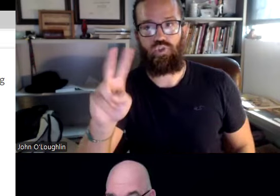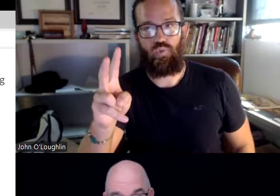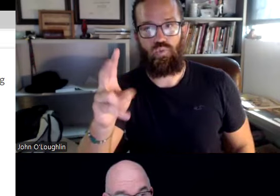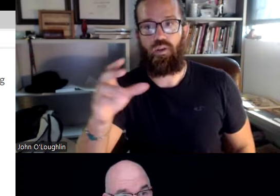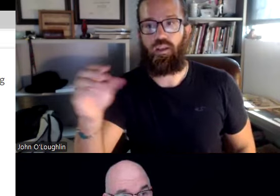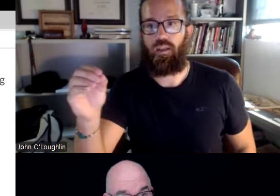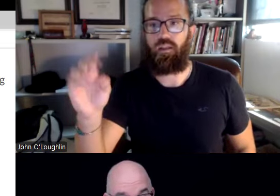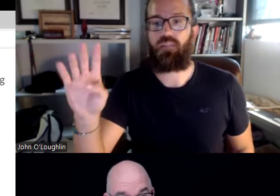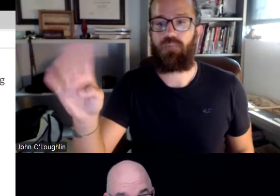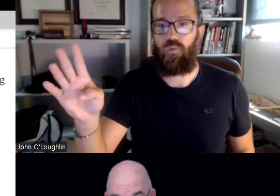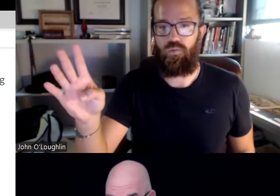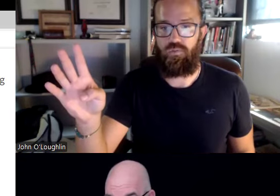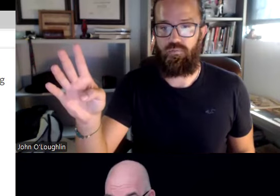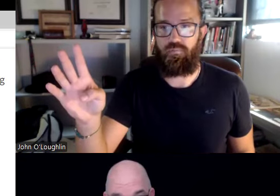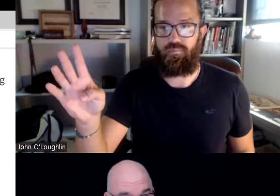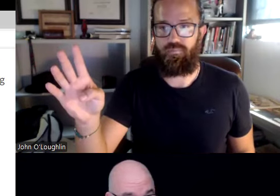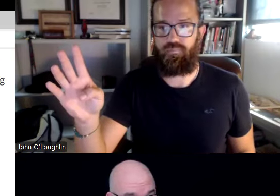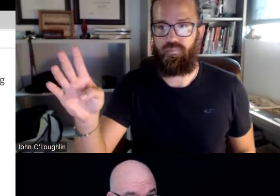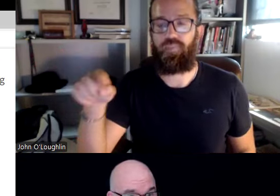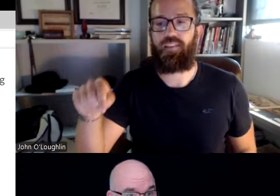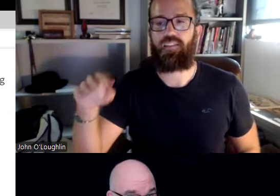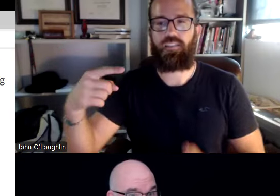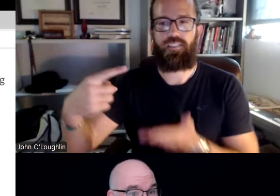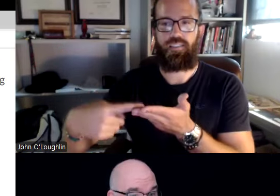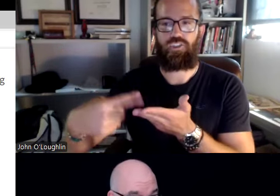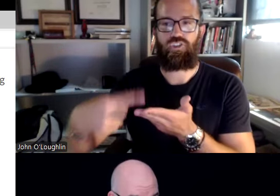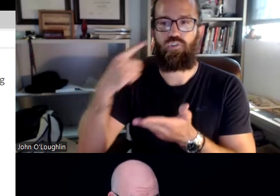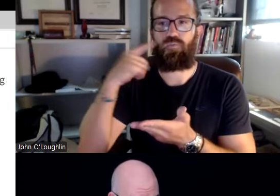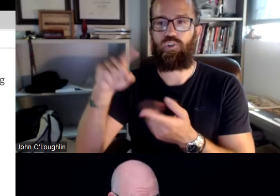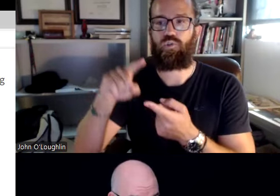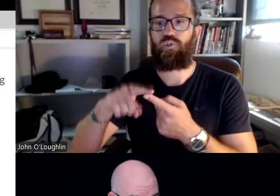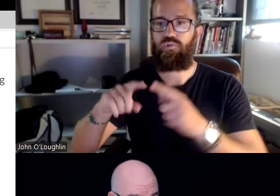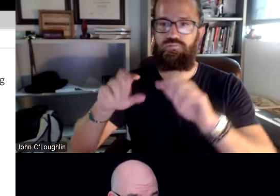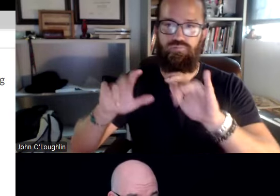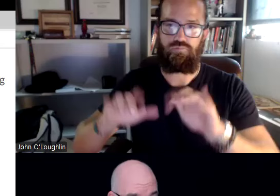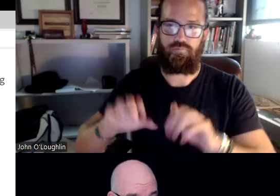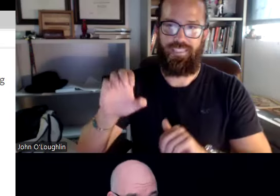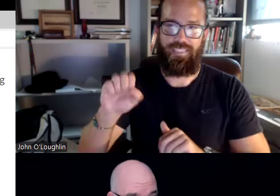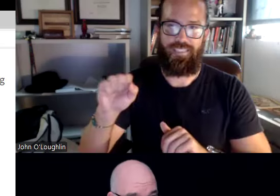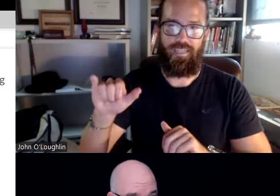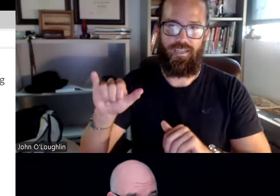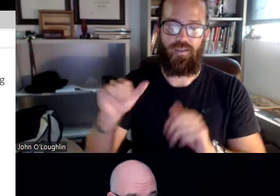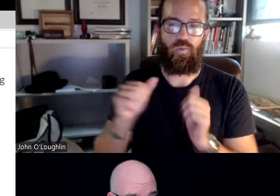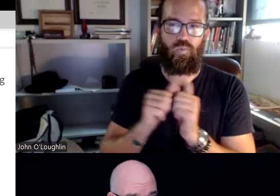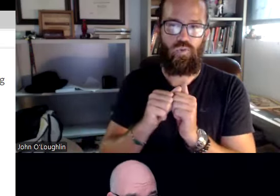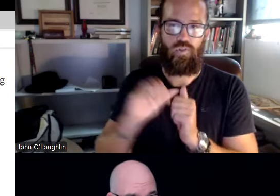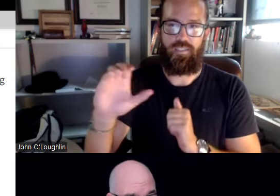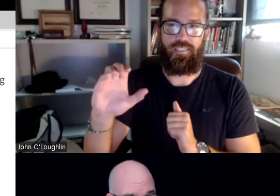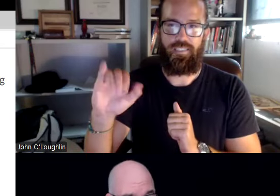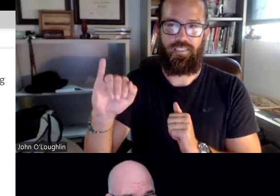And you're going to have two writing assignments ready by the ends of unit two and four. And that's basically,